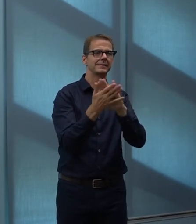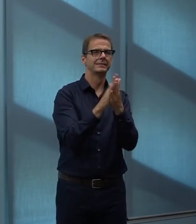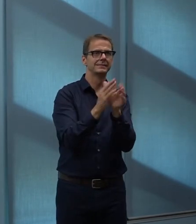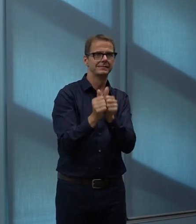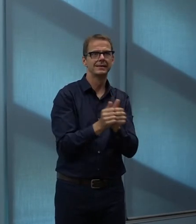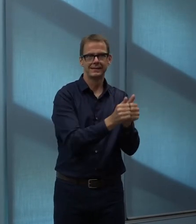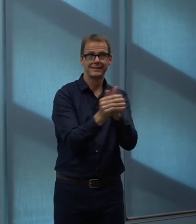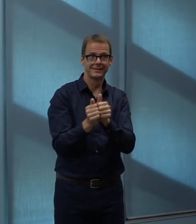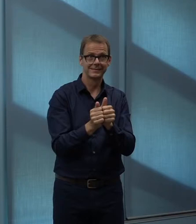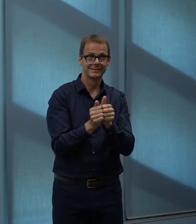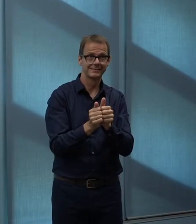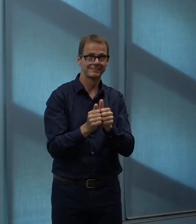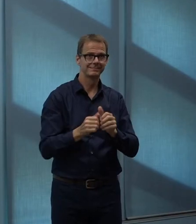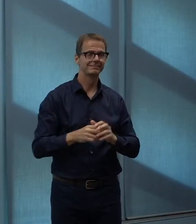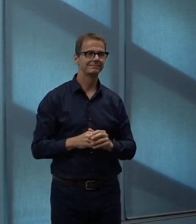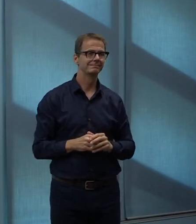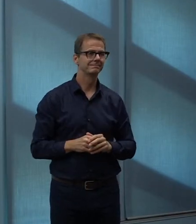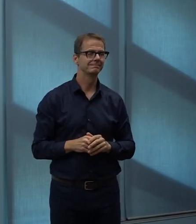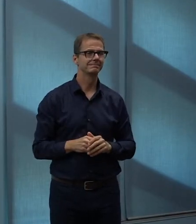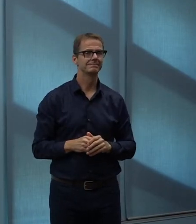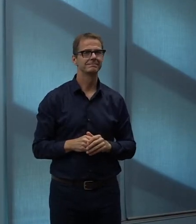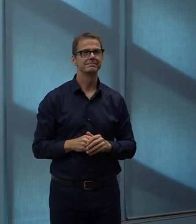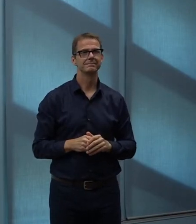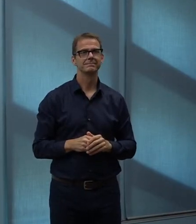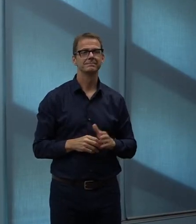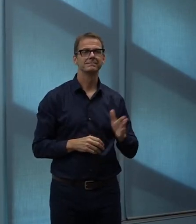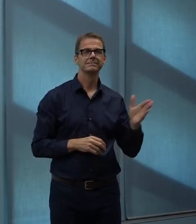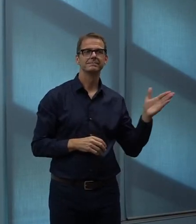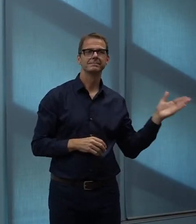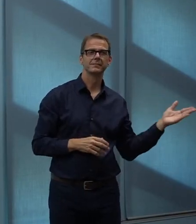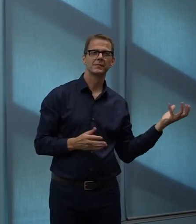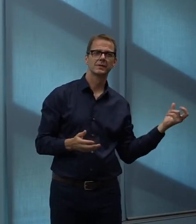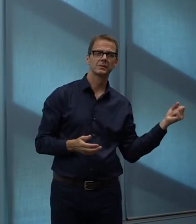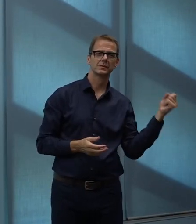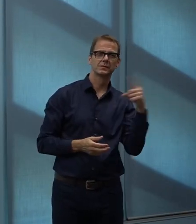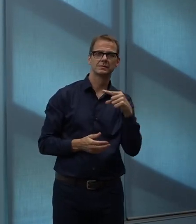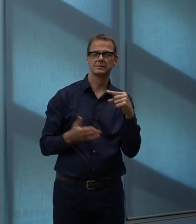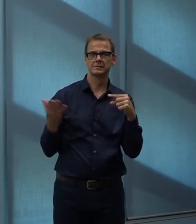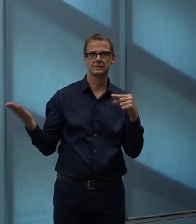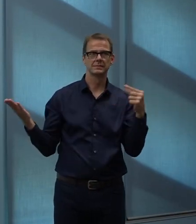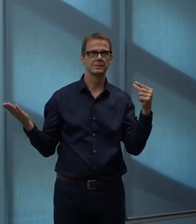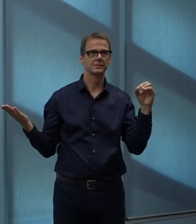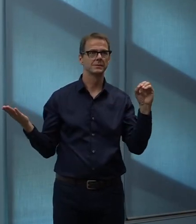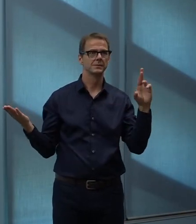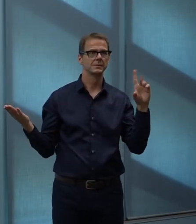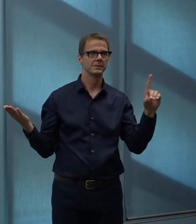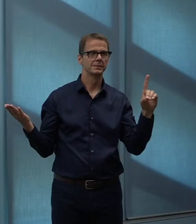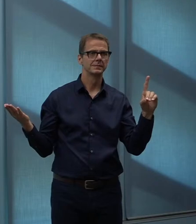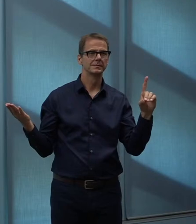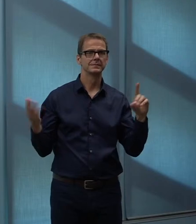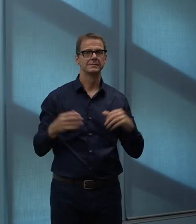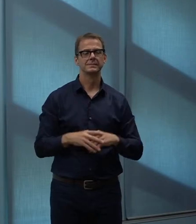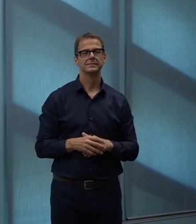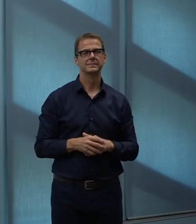this year's mowing program going to remain the same if 101 seasonal staff are being recalled immediately?